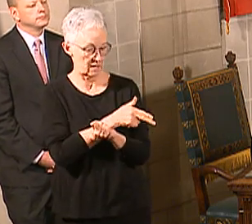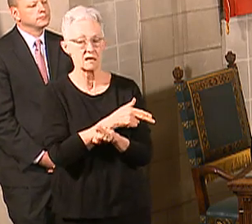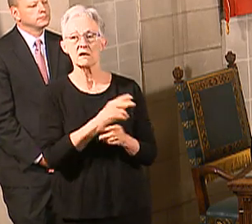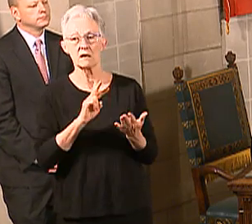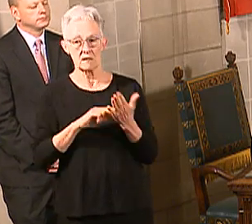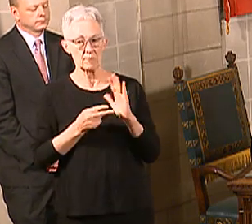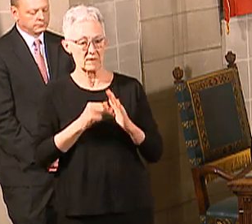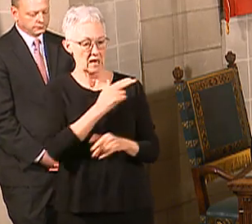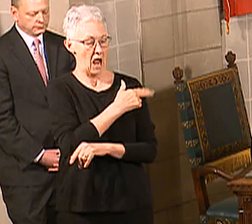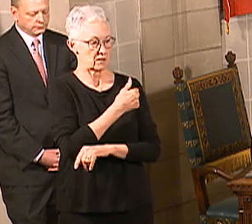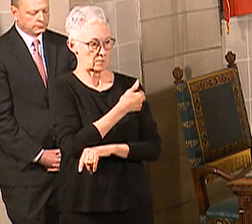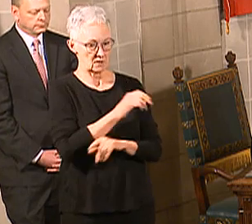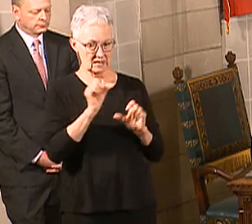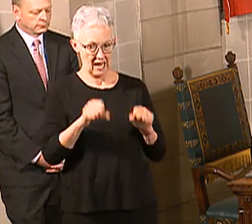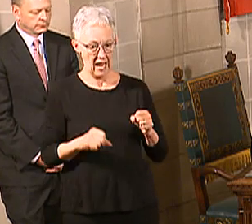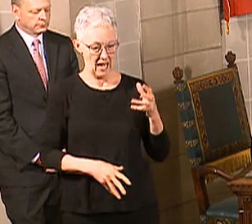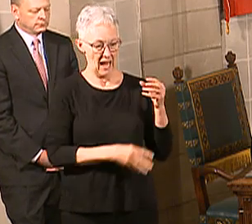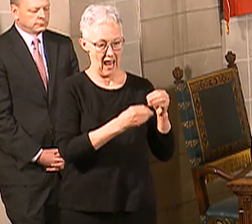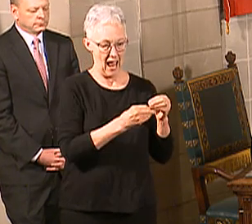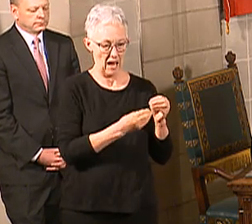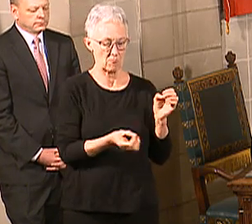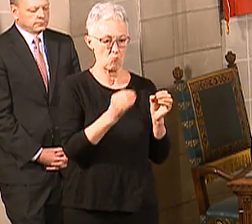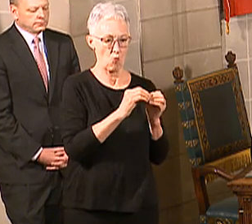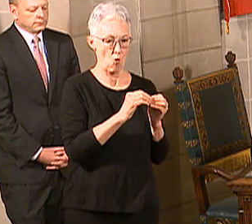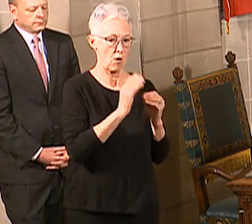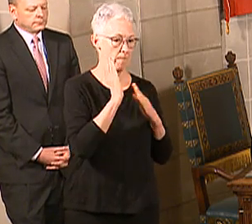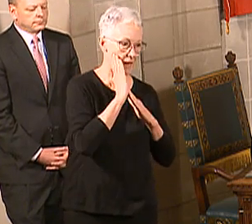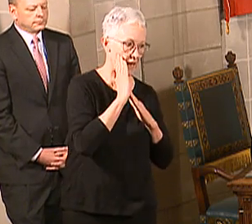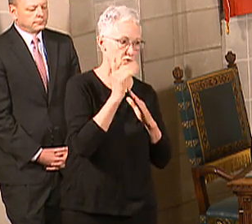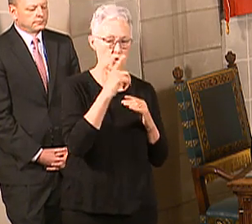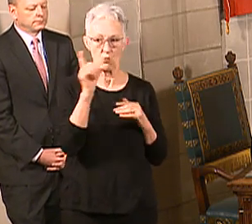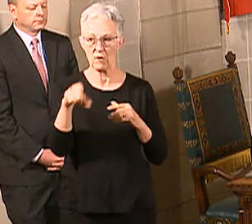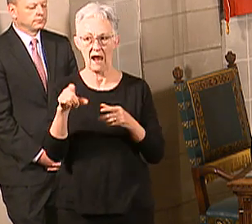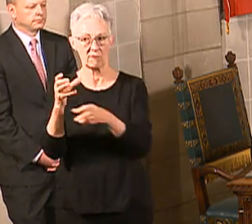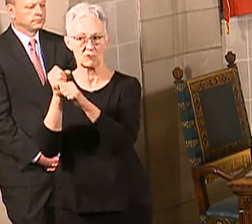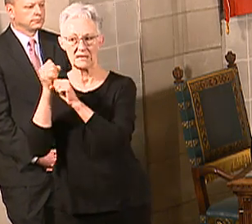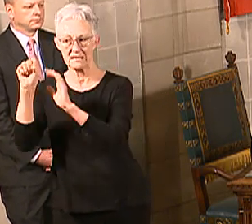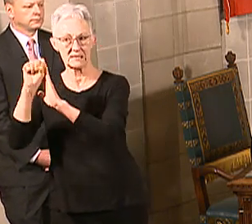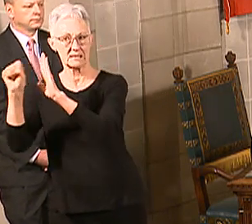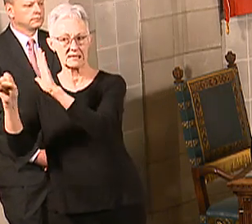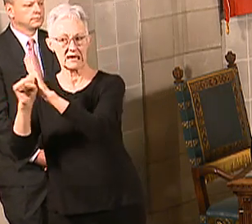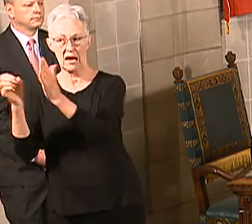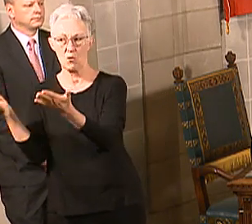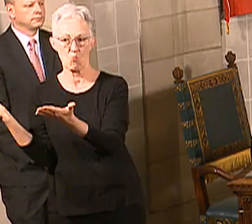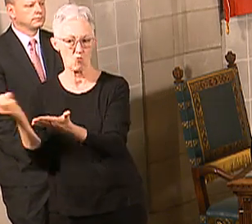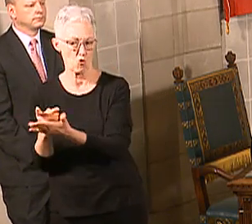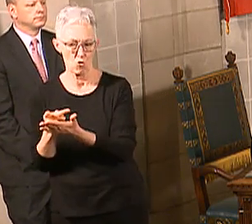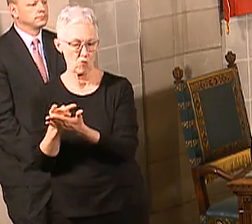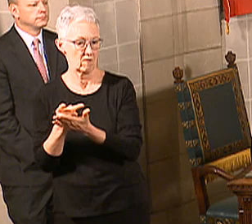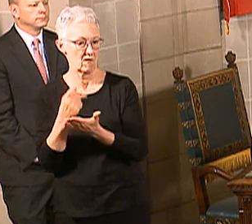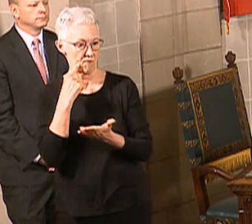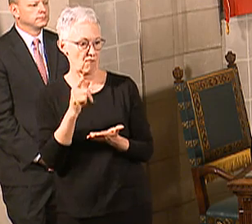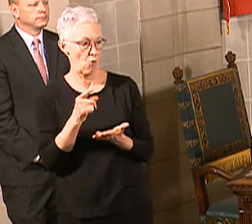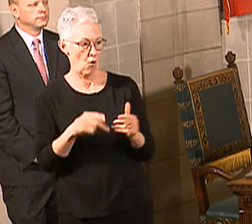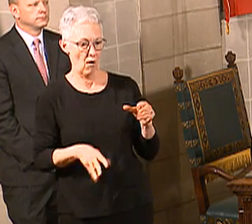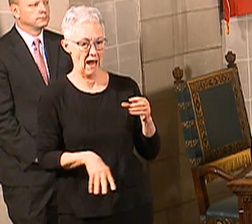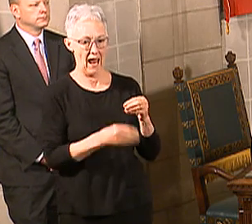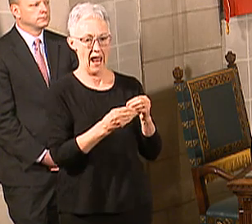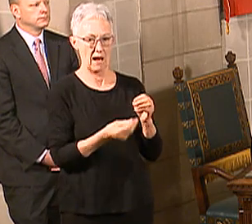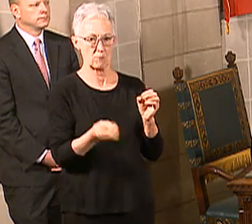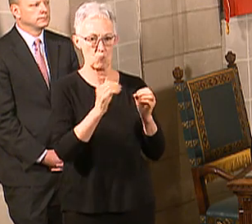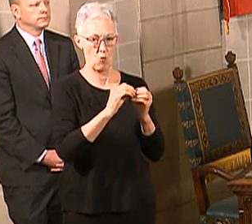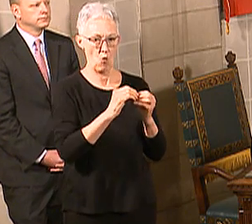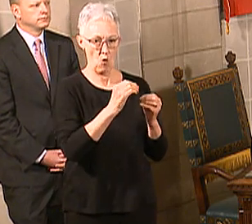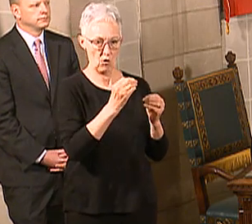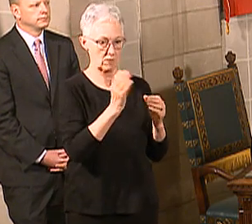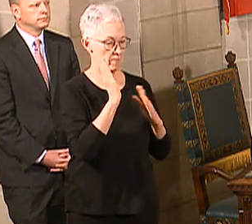beds they can add on, so that we'll waive some of restrictions there. We're waiving some of the certifications with regard to nurse aides, medication